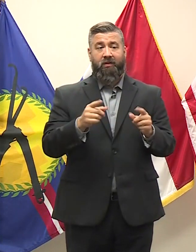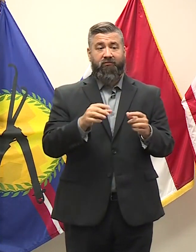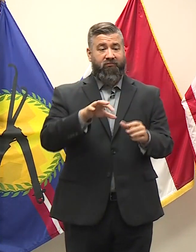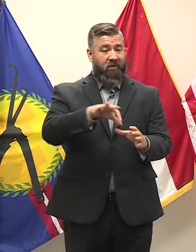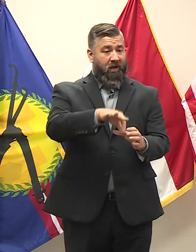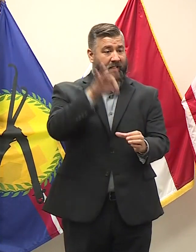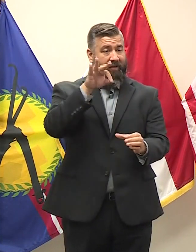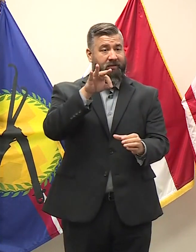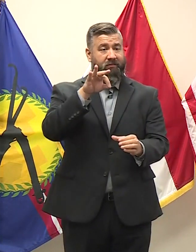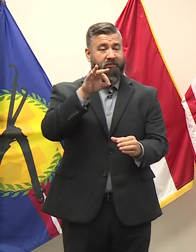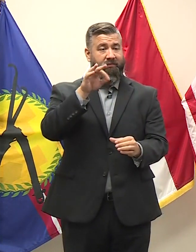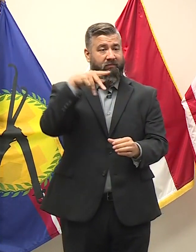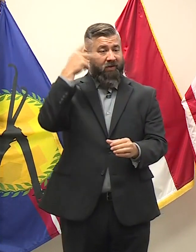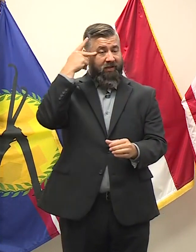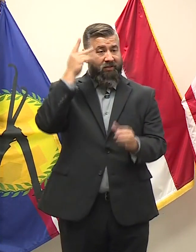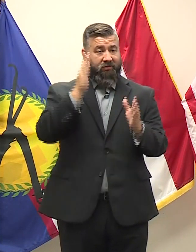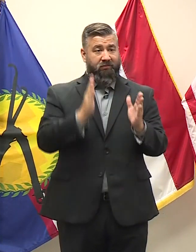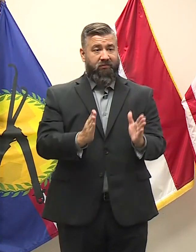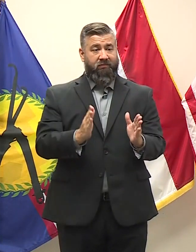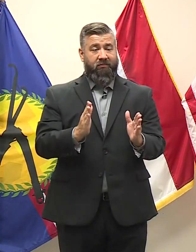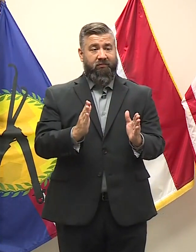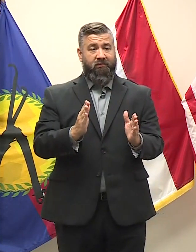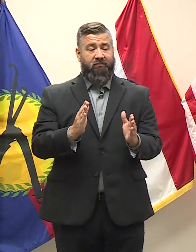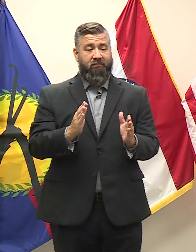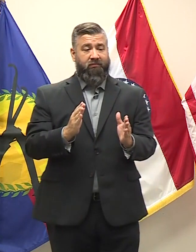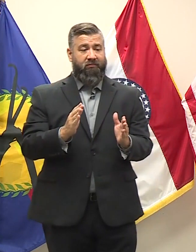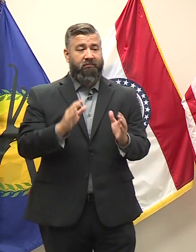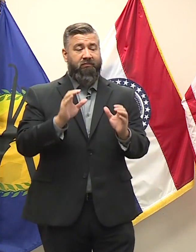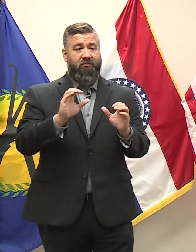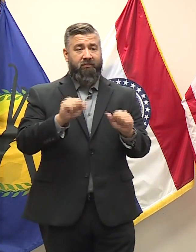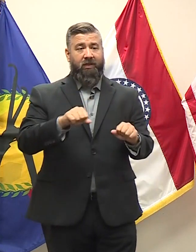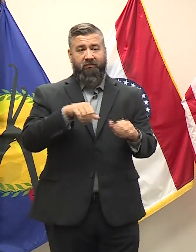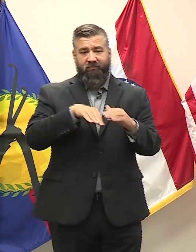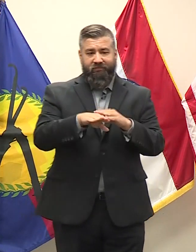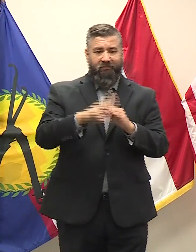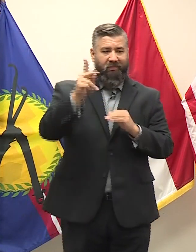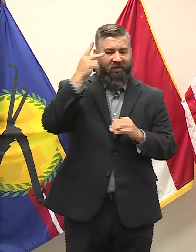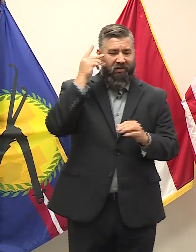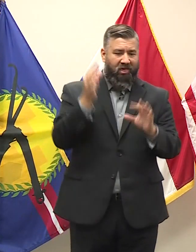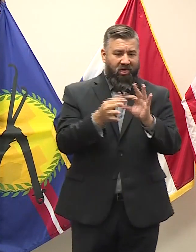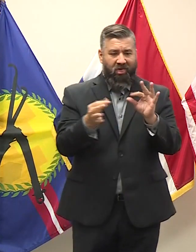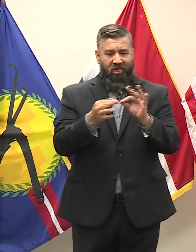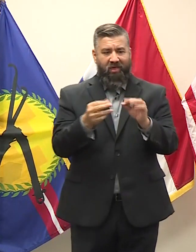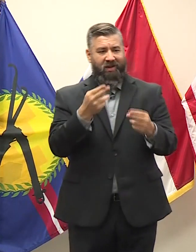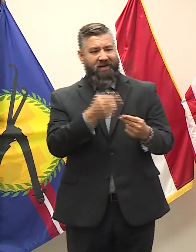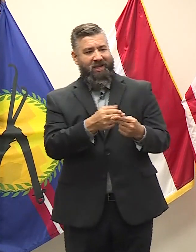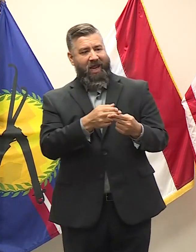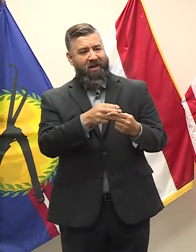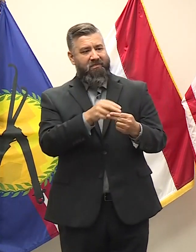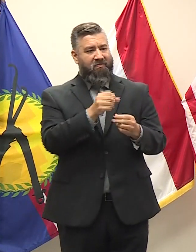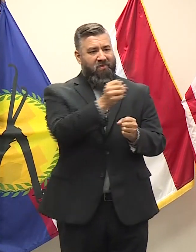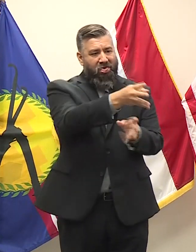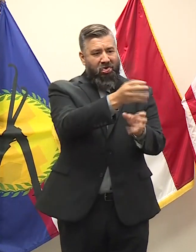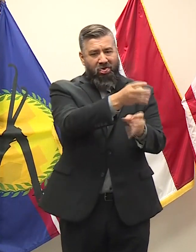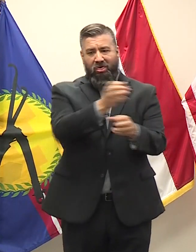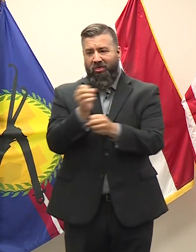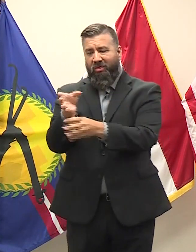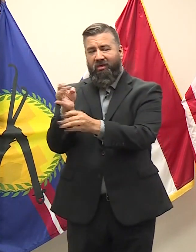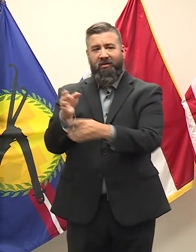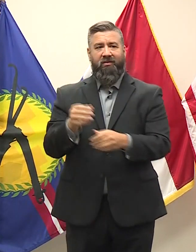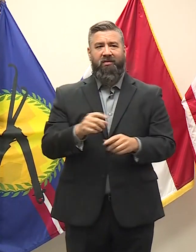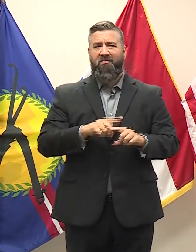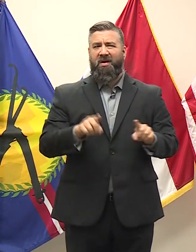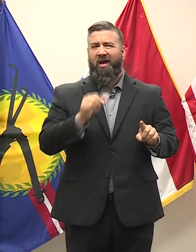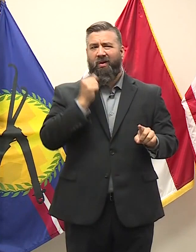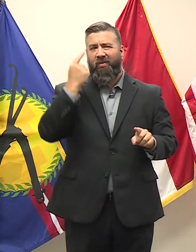certainly can enter into political rhetoric and name-calling and all those things. I don't think that